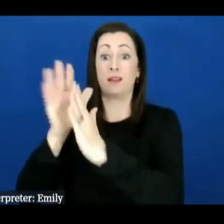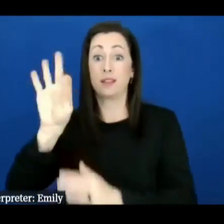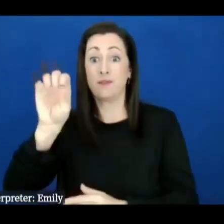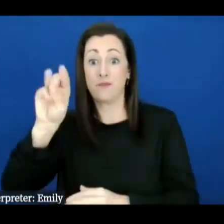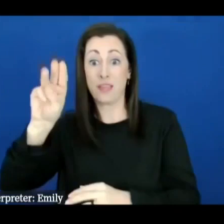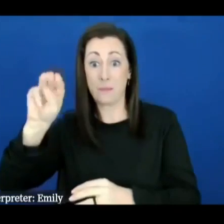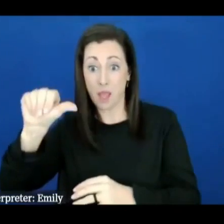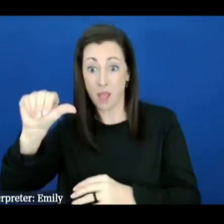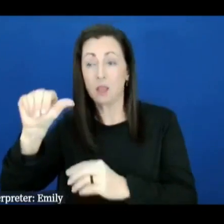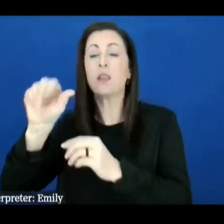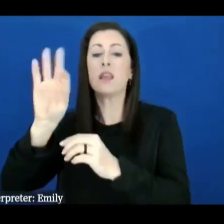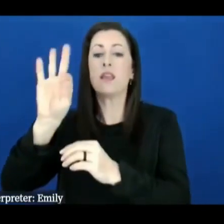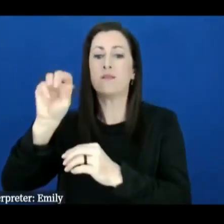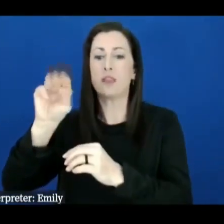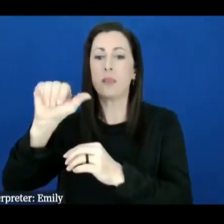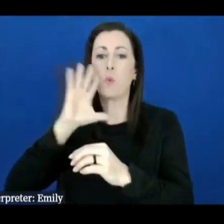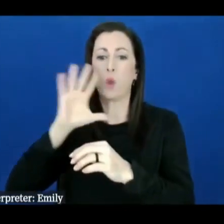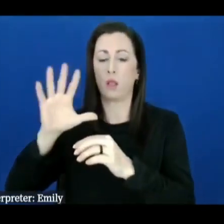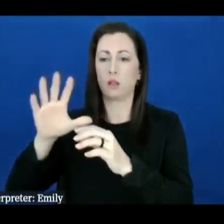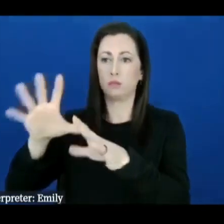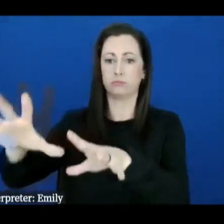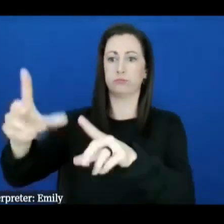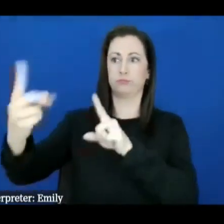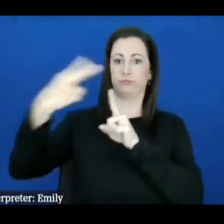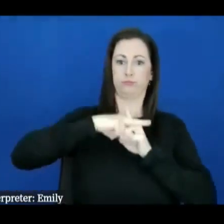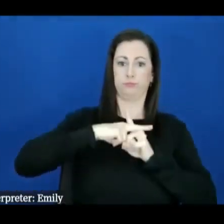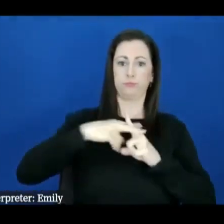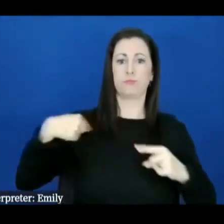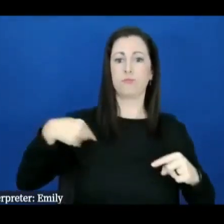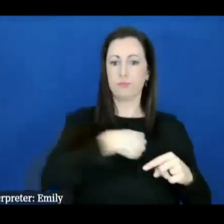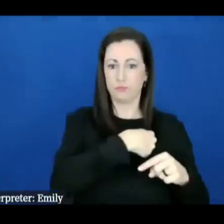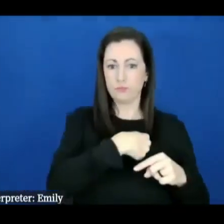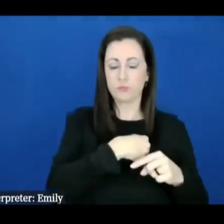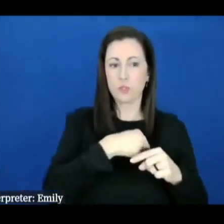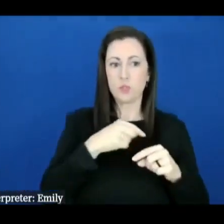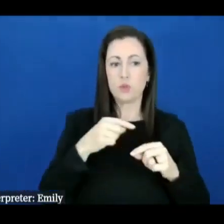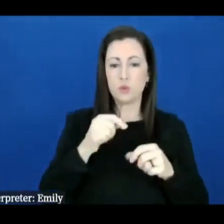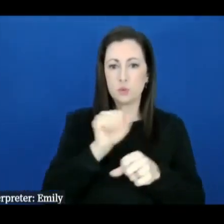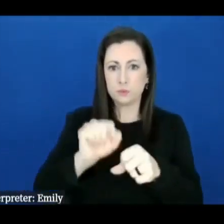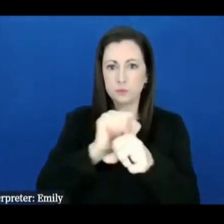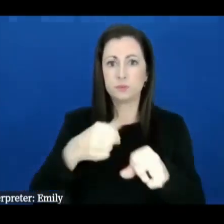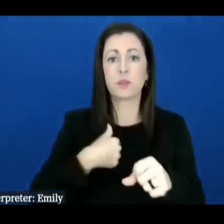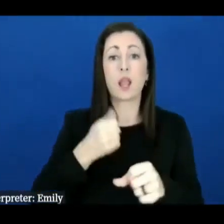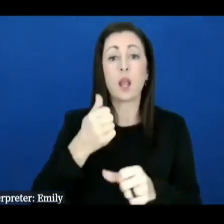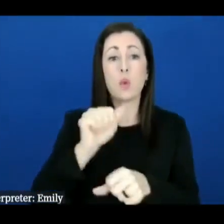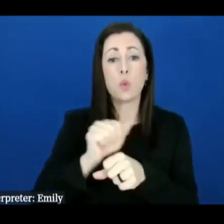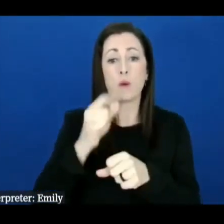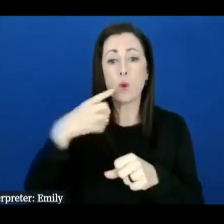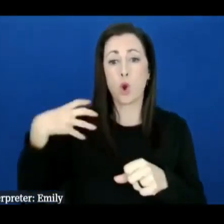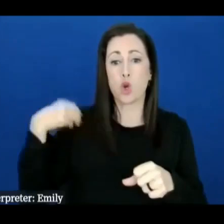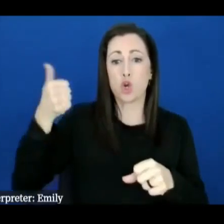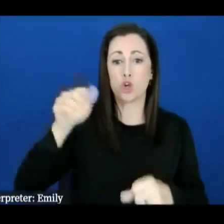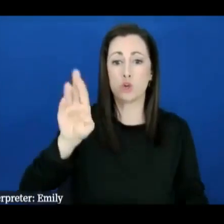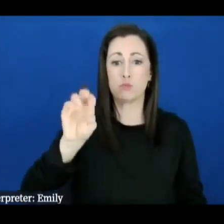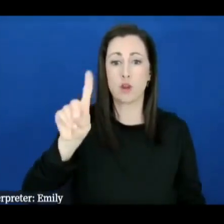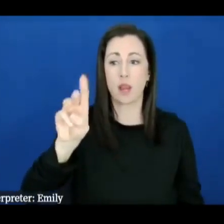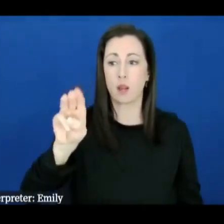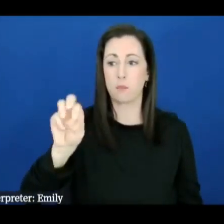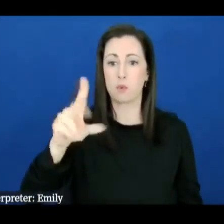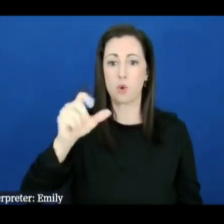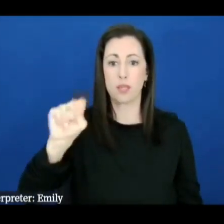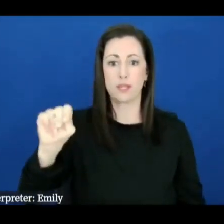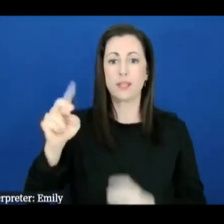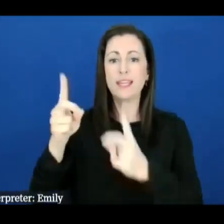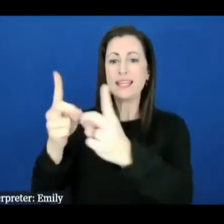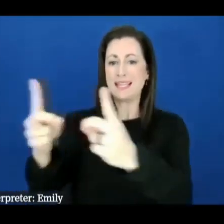us give us tasks so I apologize for Colonel Morgan I work for a guy named Colonel Brad Morgan who is the District Commander out in Wilmington